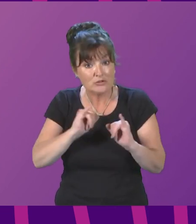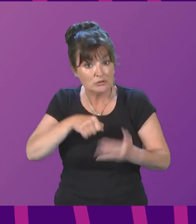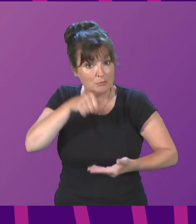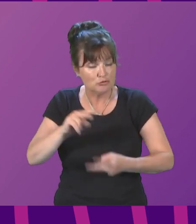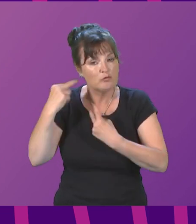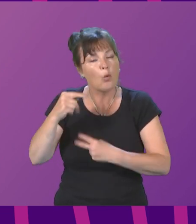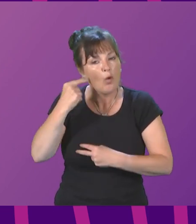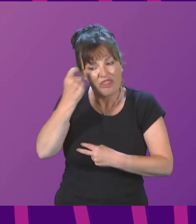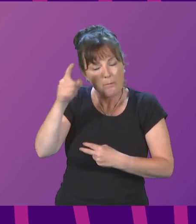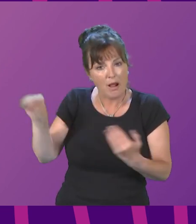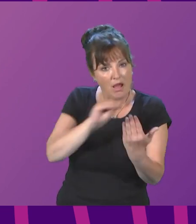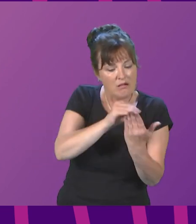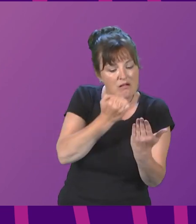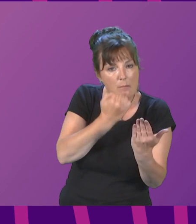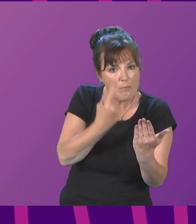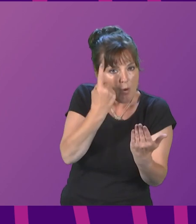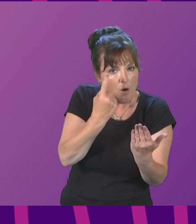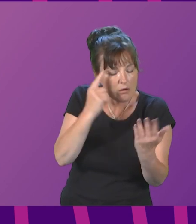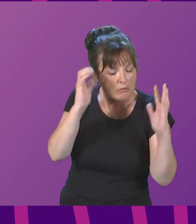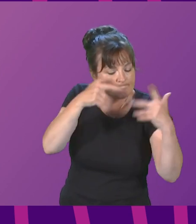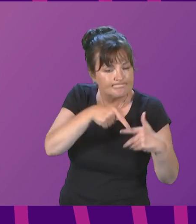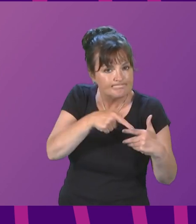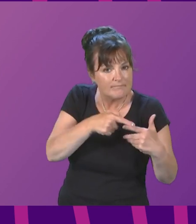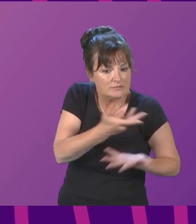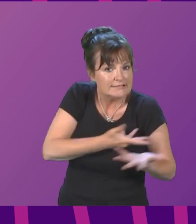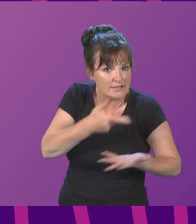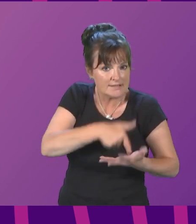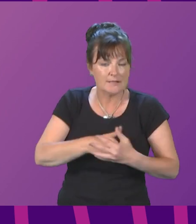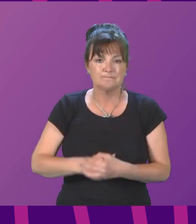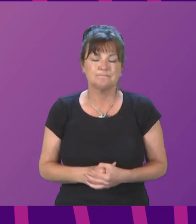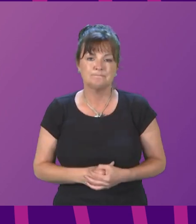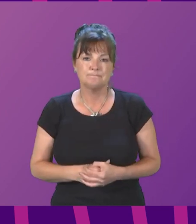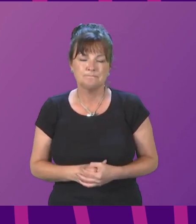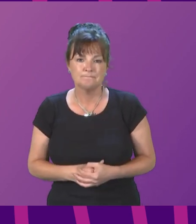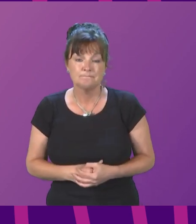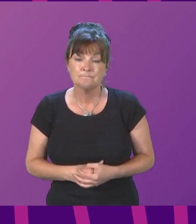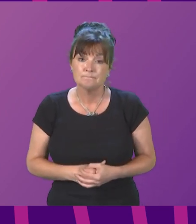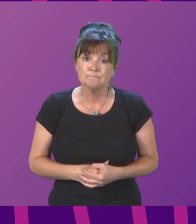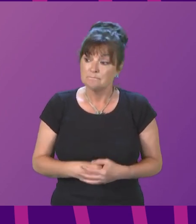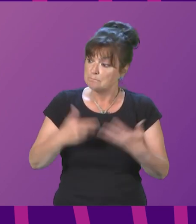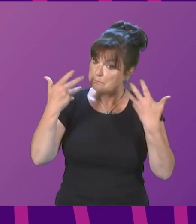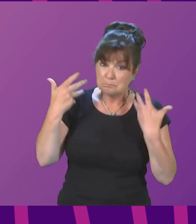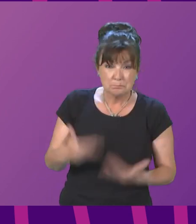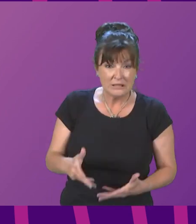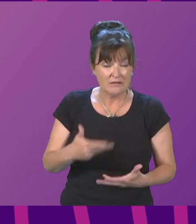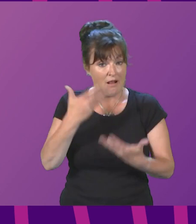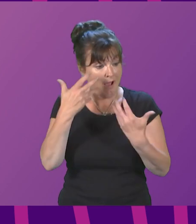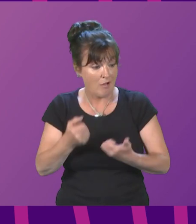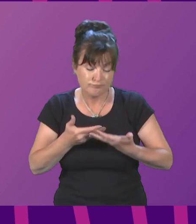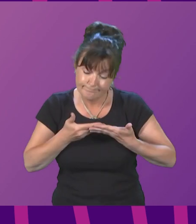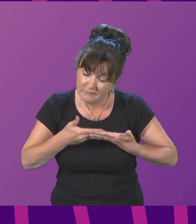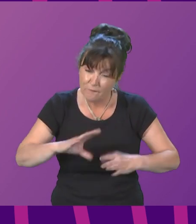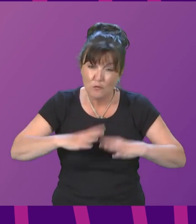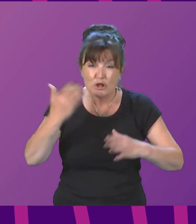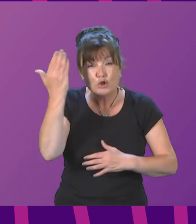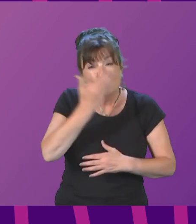Siding officer, we will also take further action to reduce the cost of the school day. Having delivered universal free school meals for